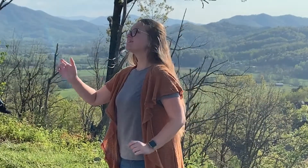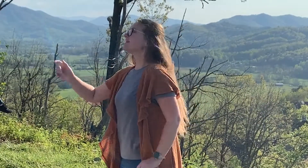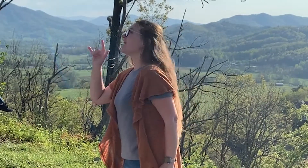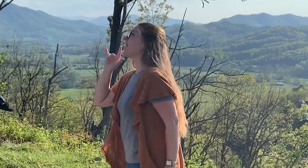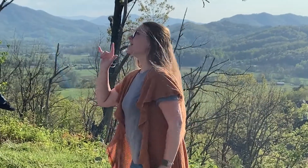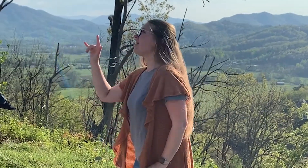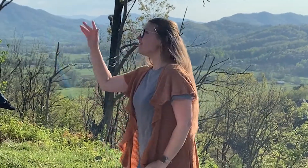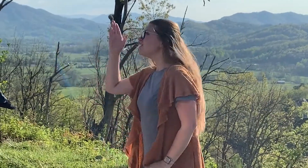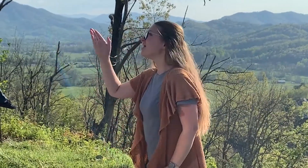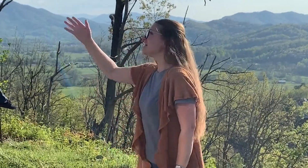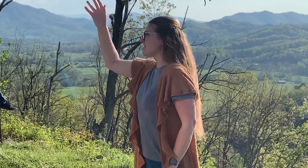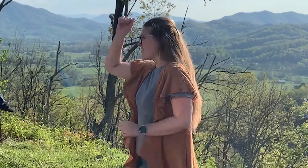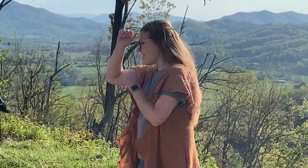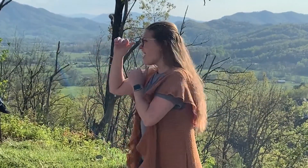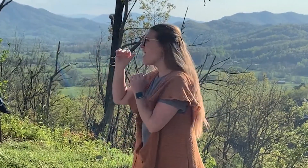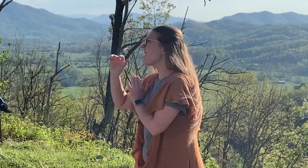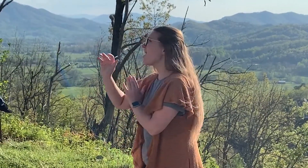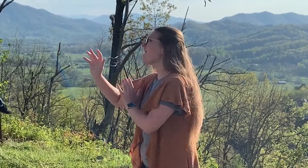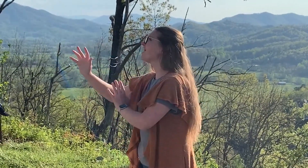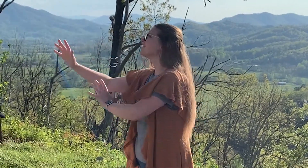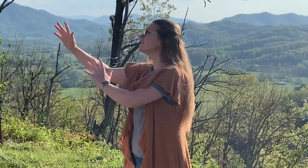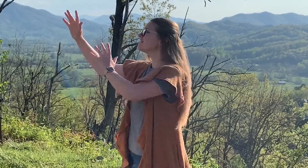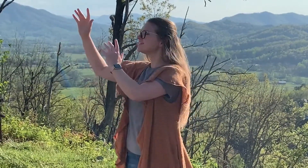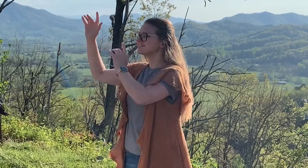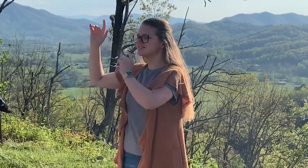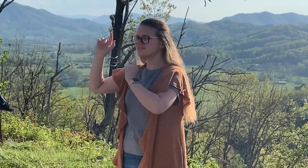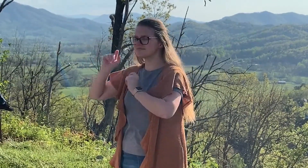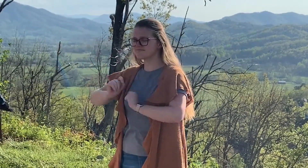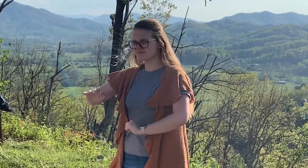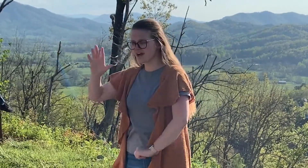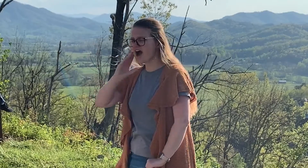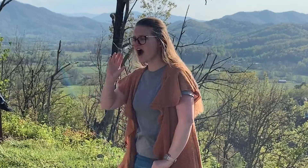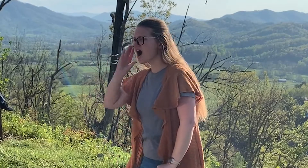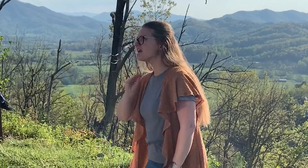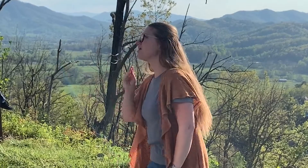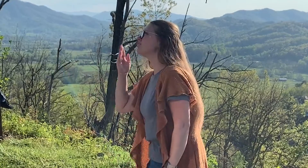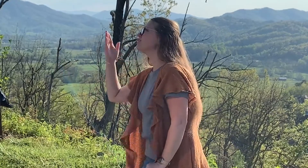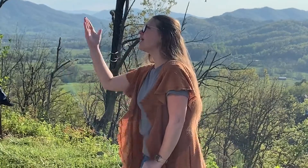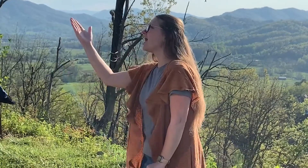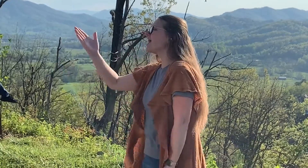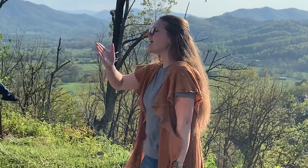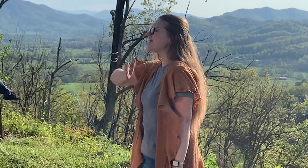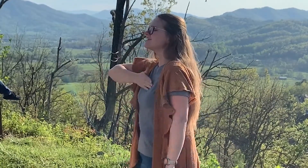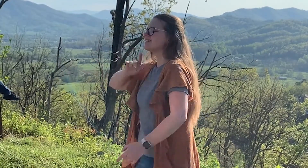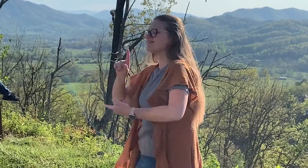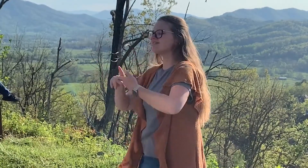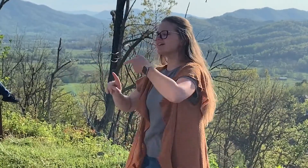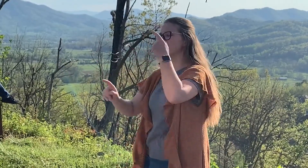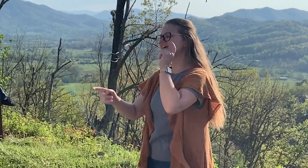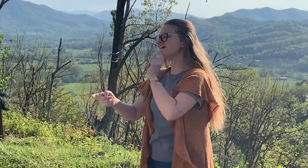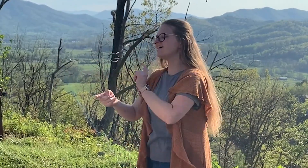I've known you as a father. I've known you as a friend.